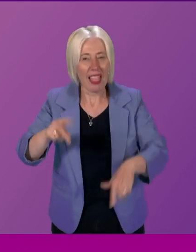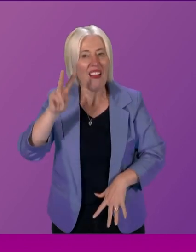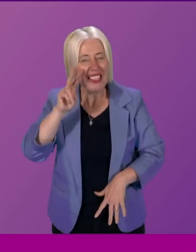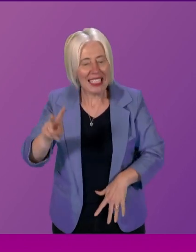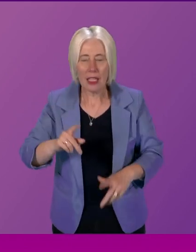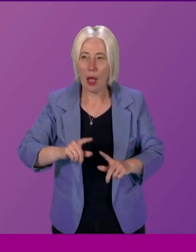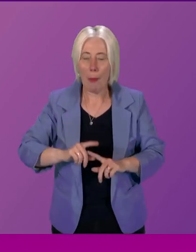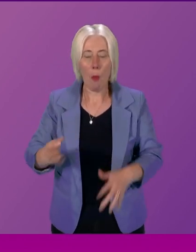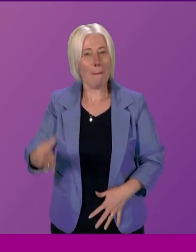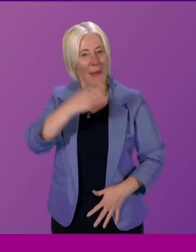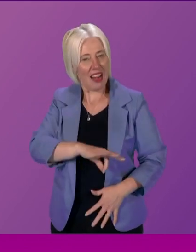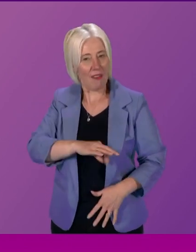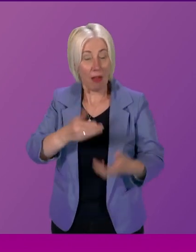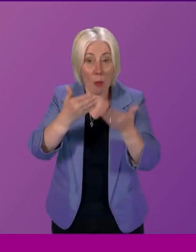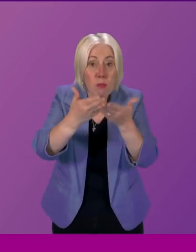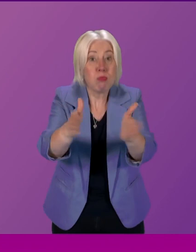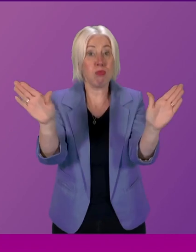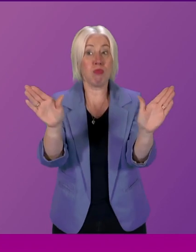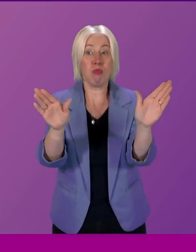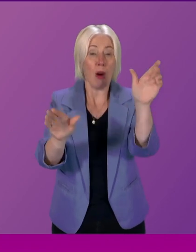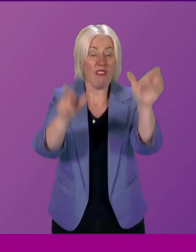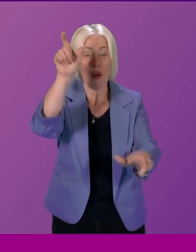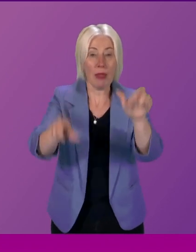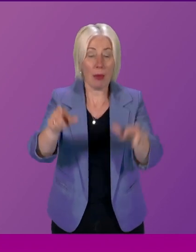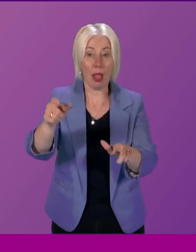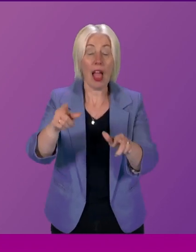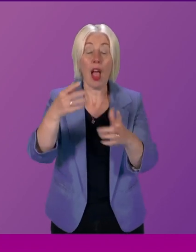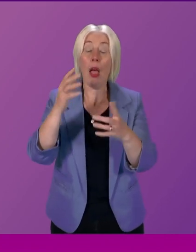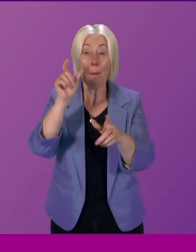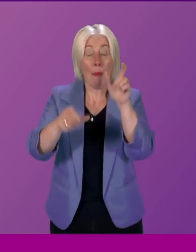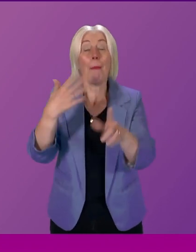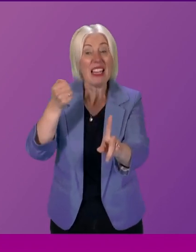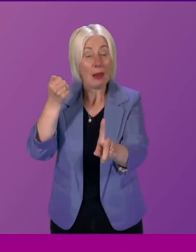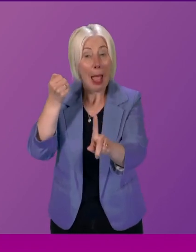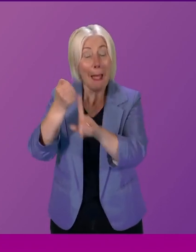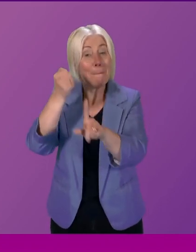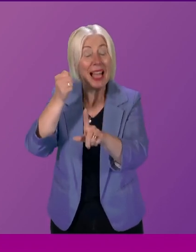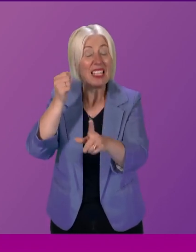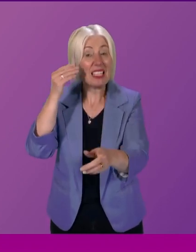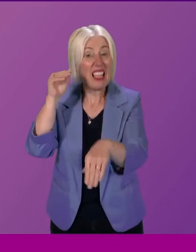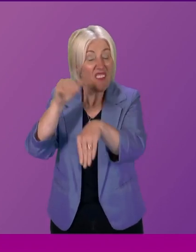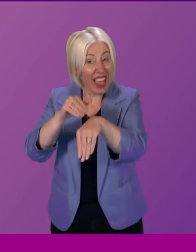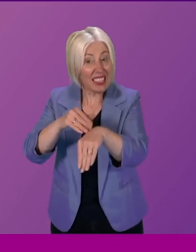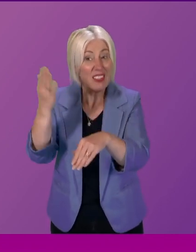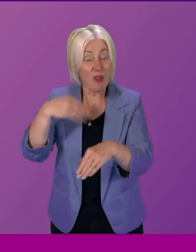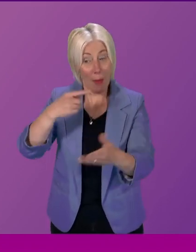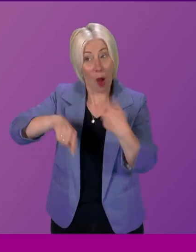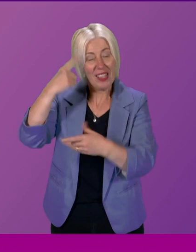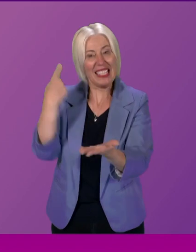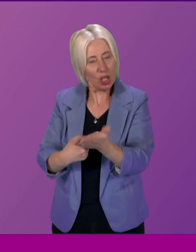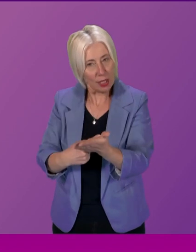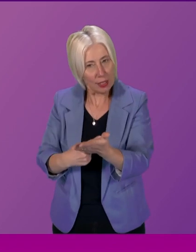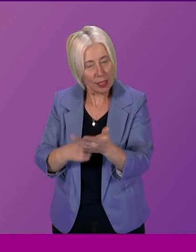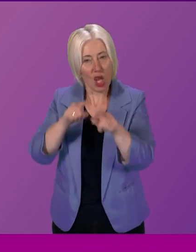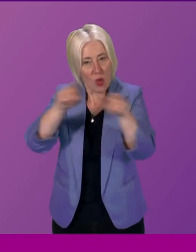hear from a wider range of people particularly those directly impacted in making sure and when we do that we make sure that